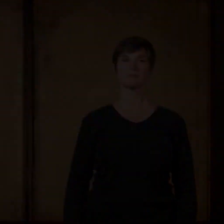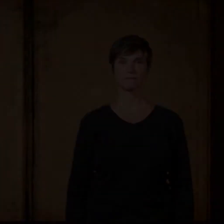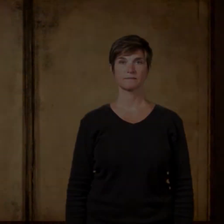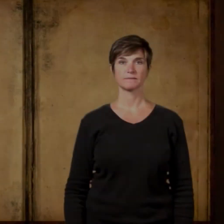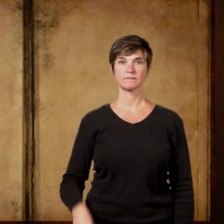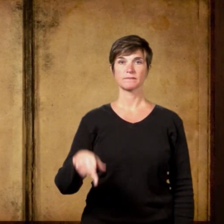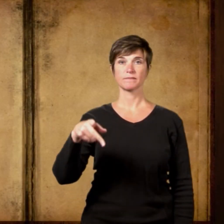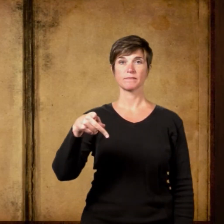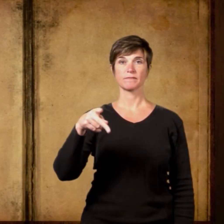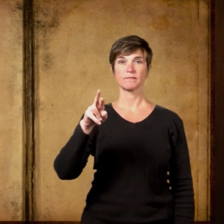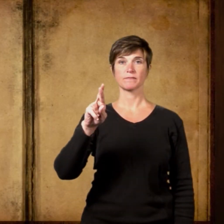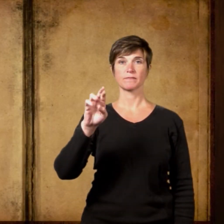Preceded